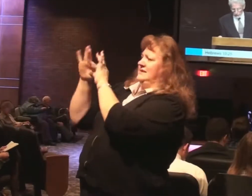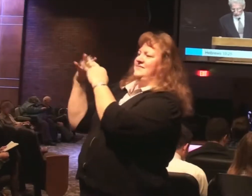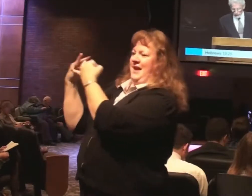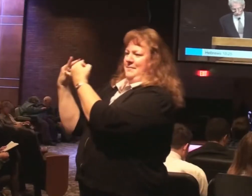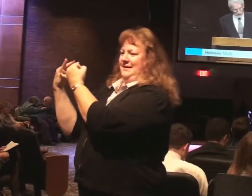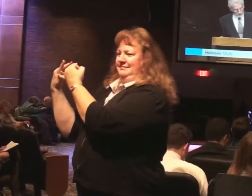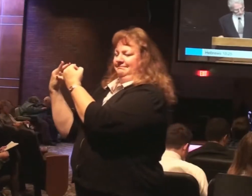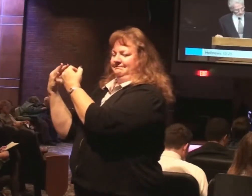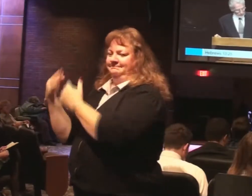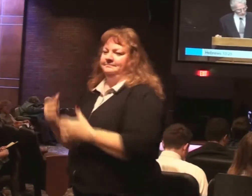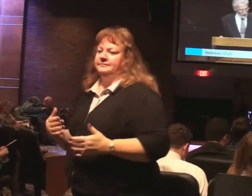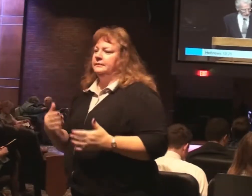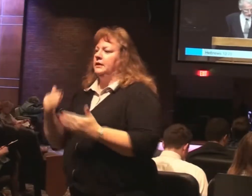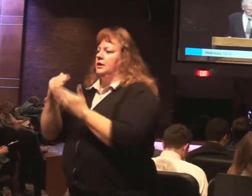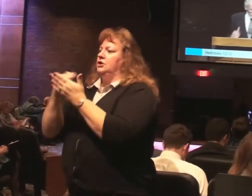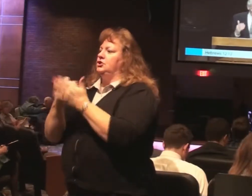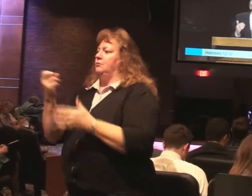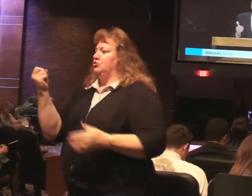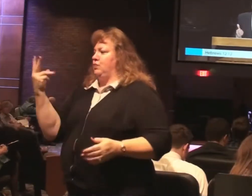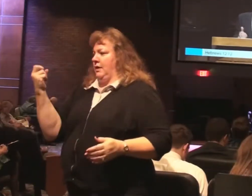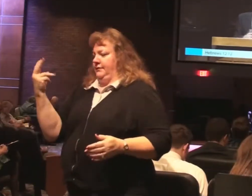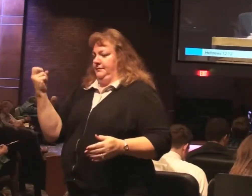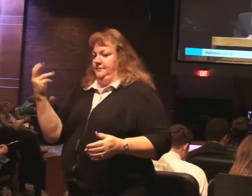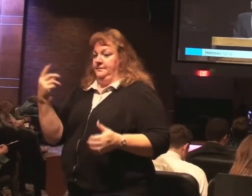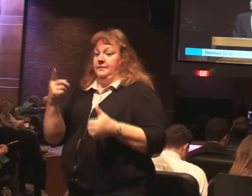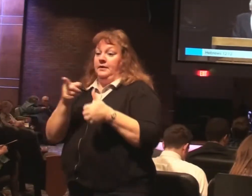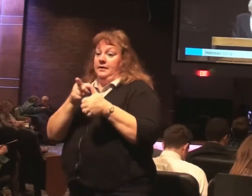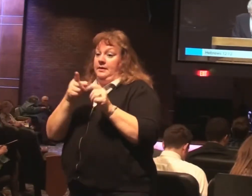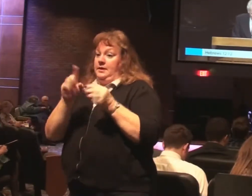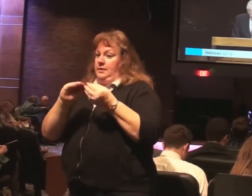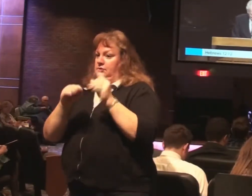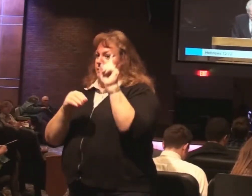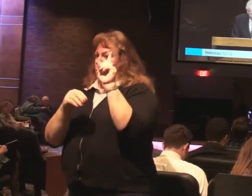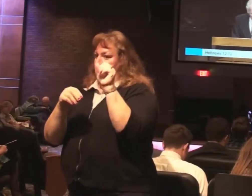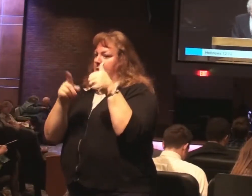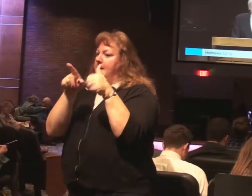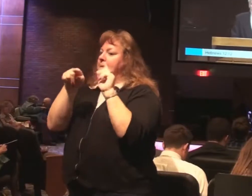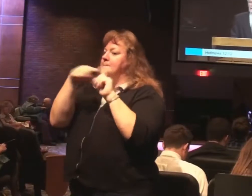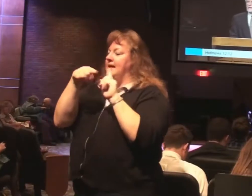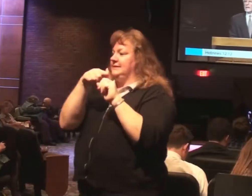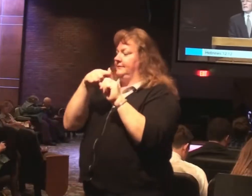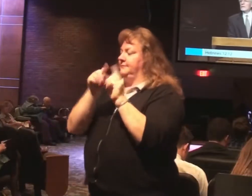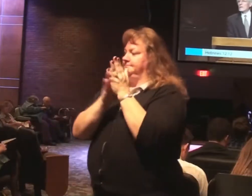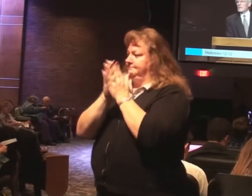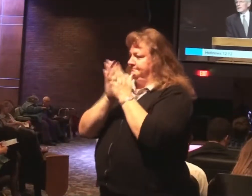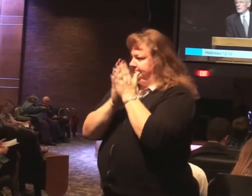12. That's the first positive encouragement. Strengthen the hands that are weak. And the knees that are feeble.